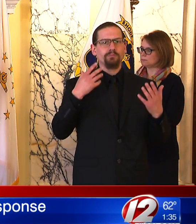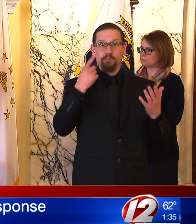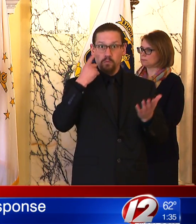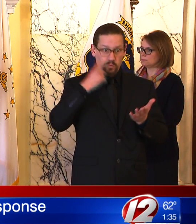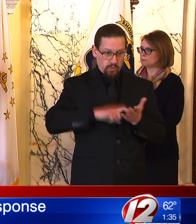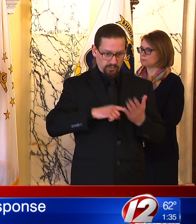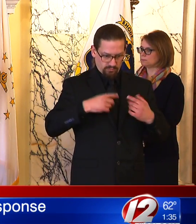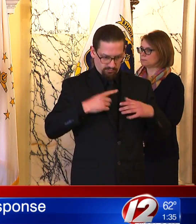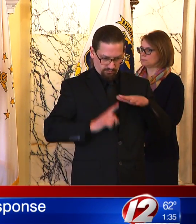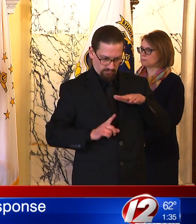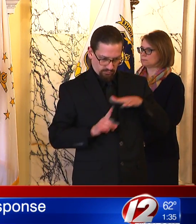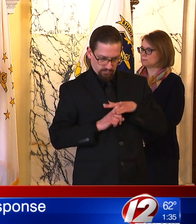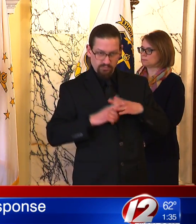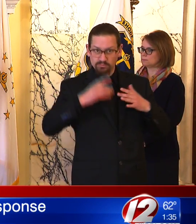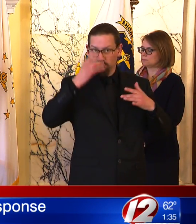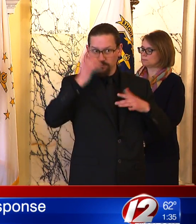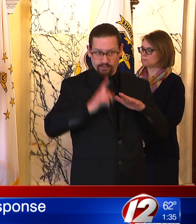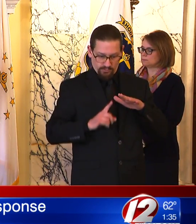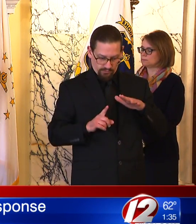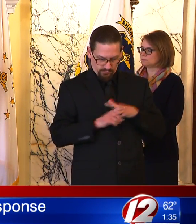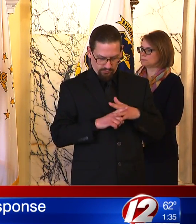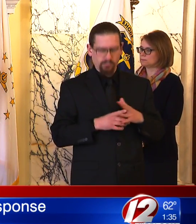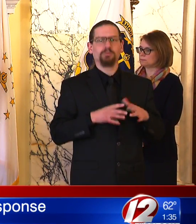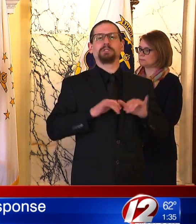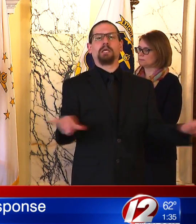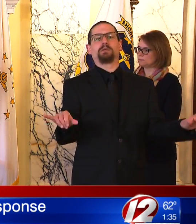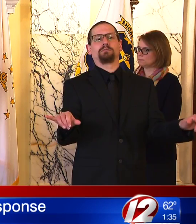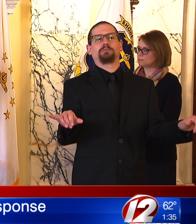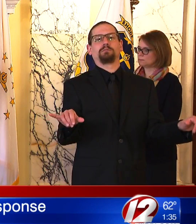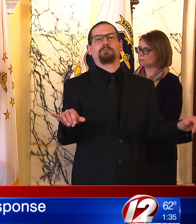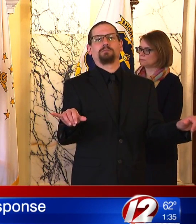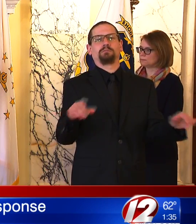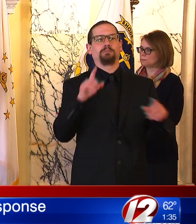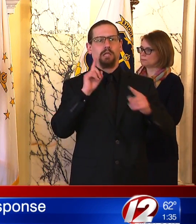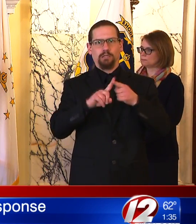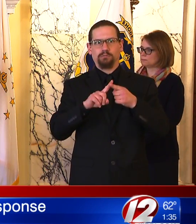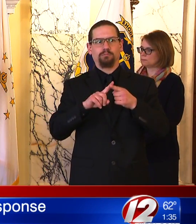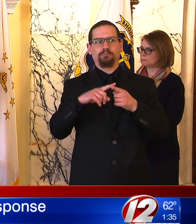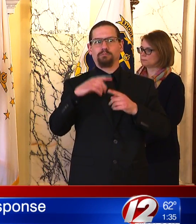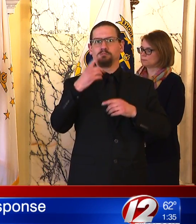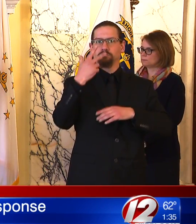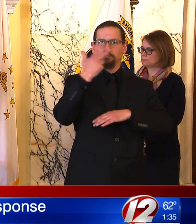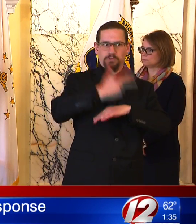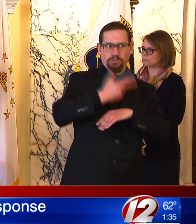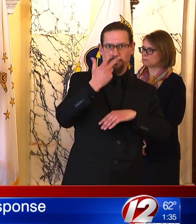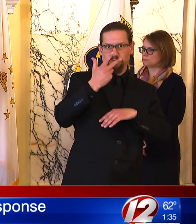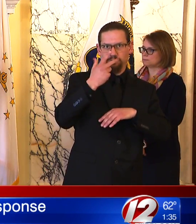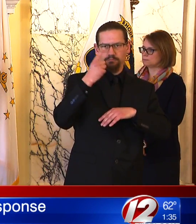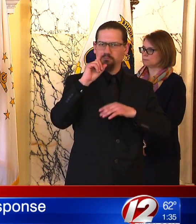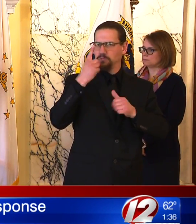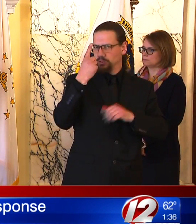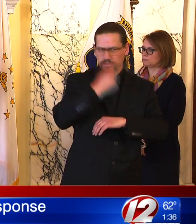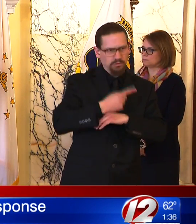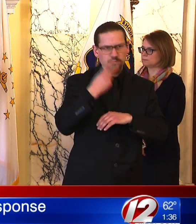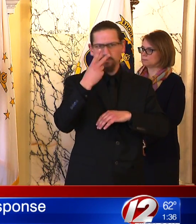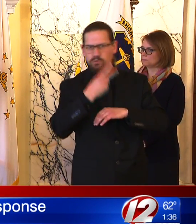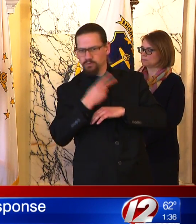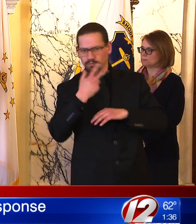gone for at least three days. Most people who have these symptoms symptoms will be able to stay at home